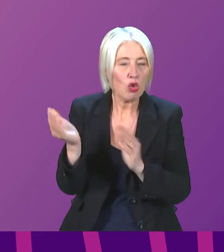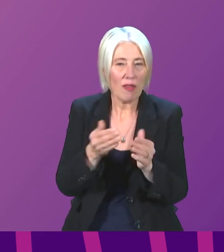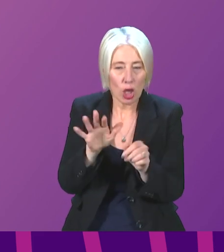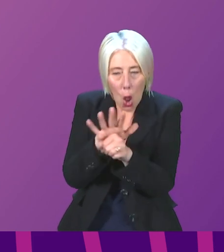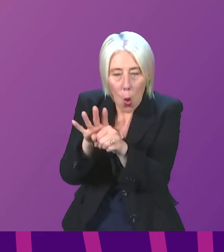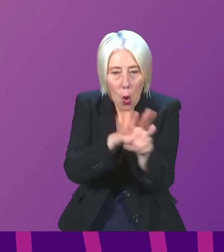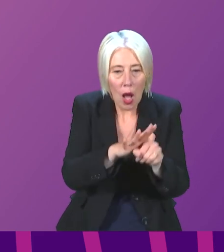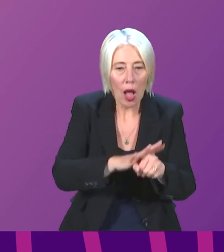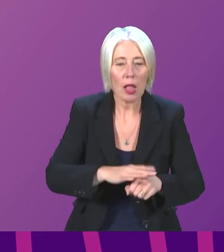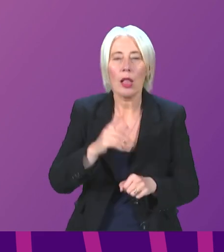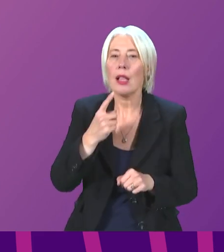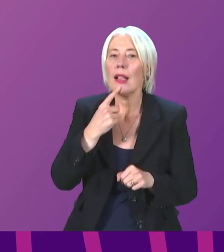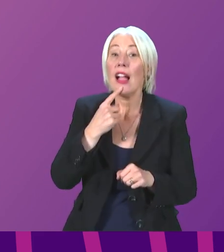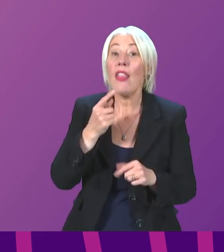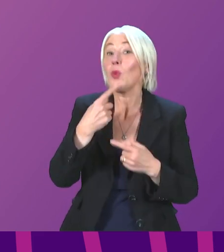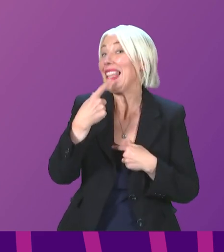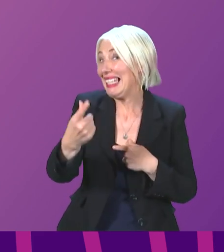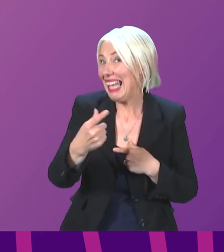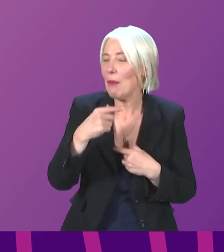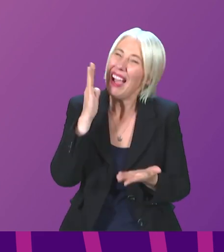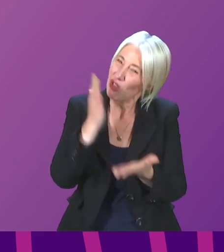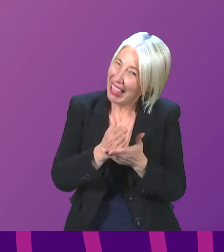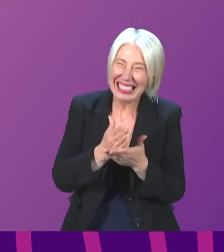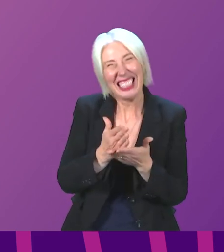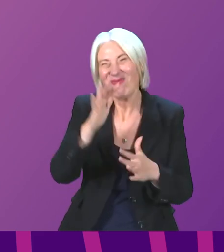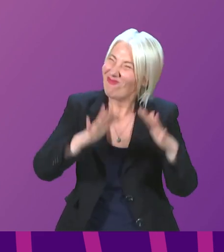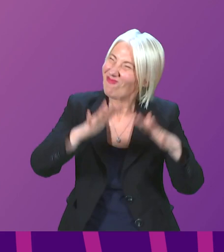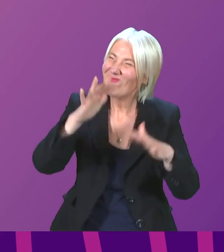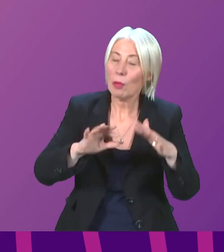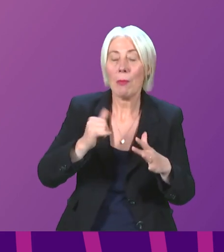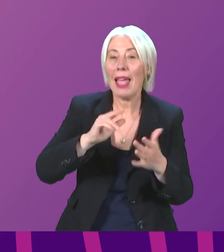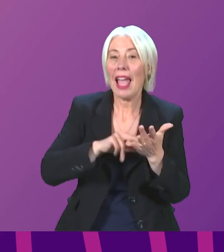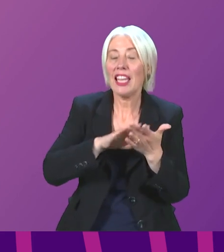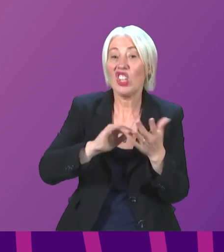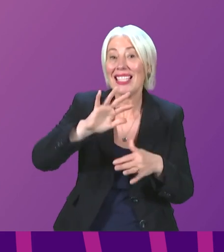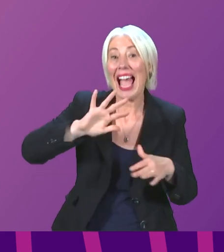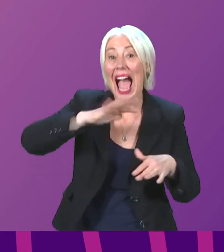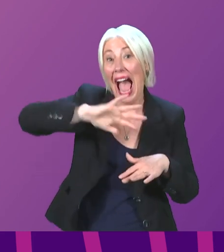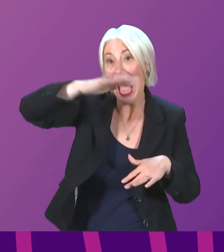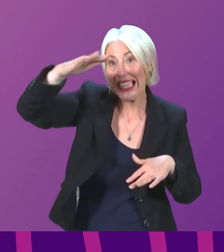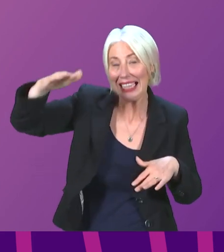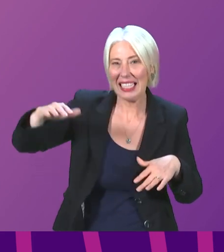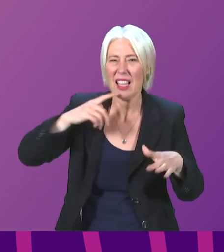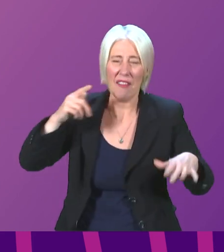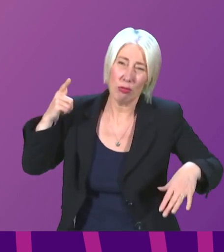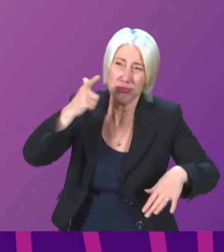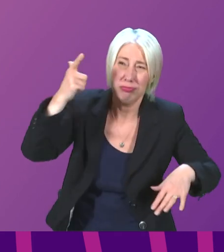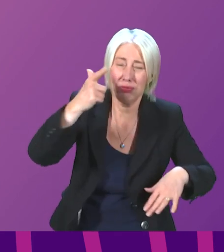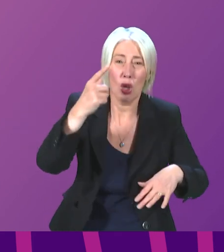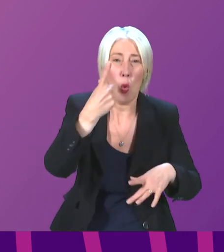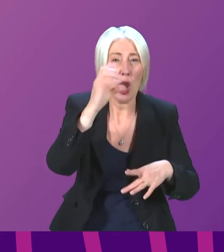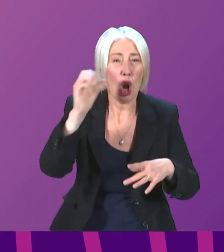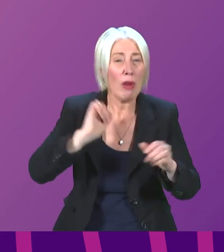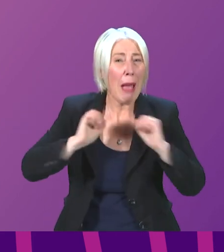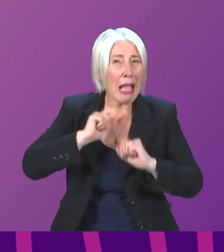But we know that rhetoric doesn't always match reality. There have been numerous examples of NHS Highland patients being made to make 100-mile round trips.